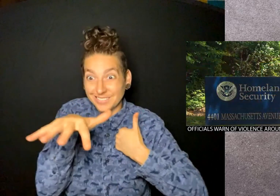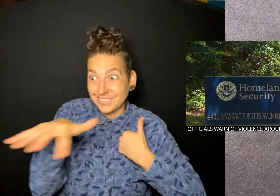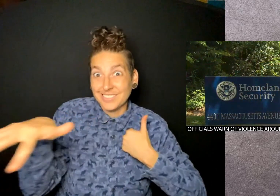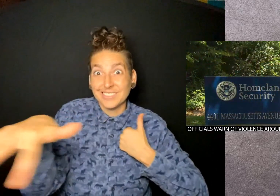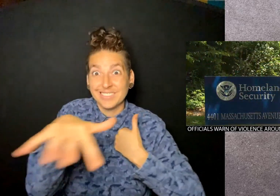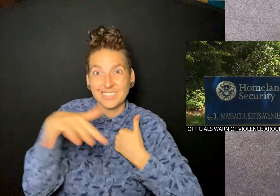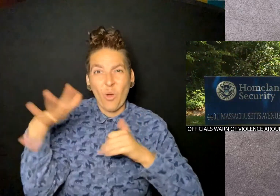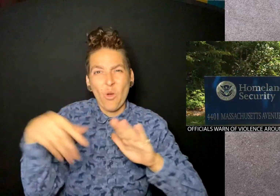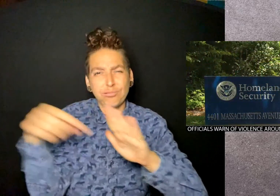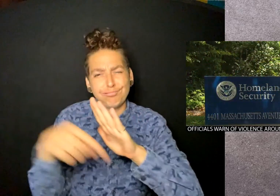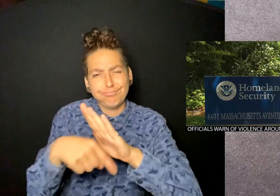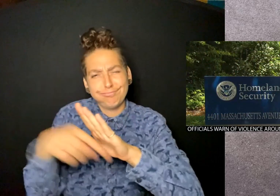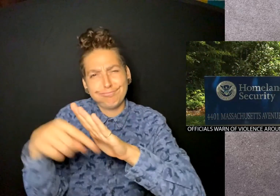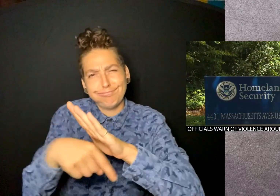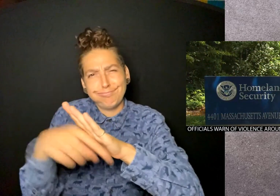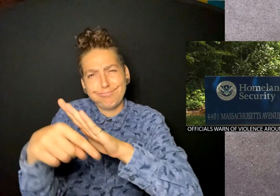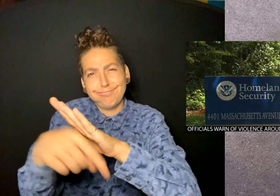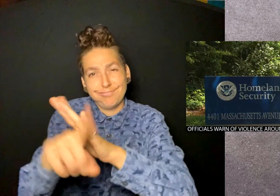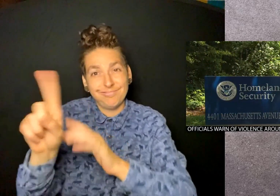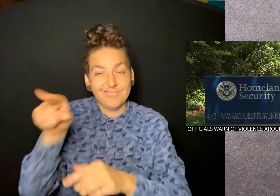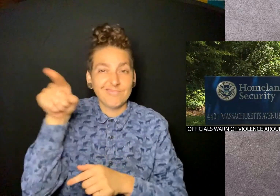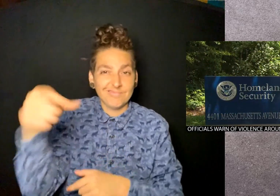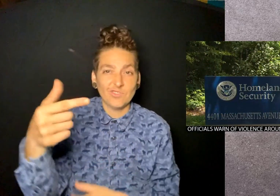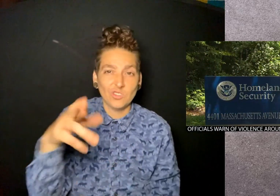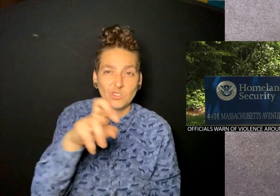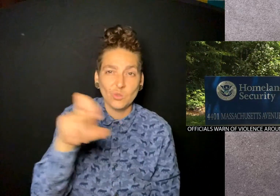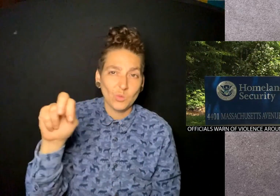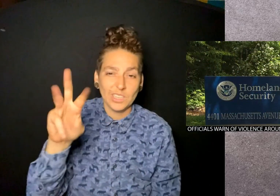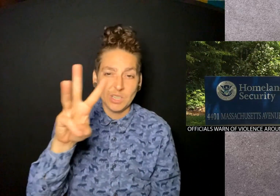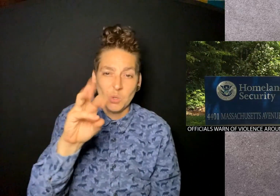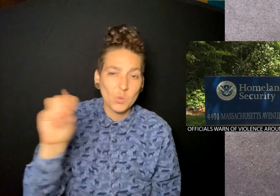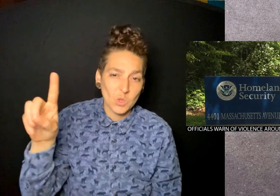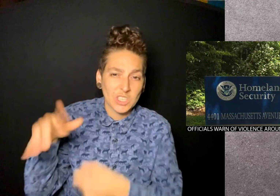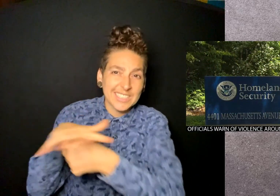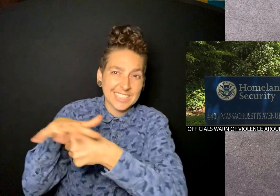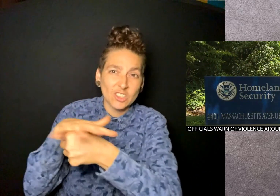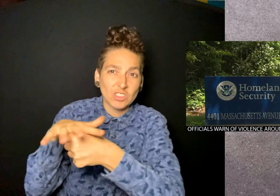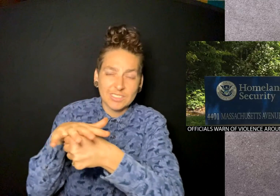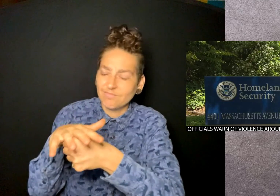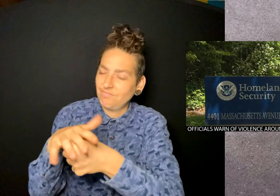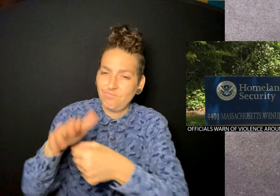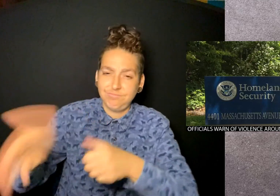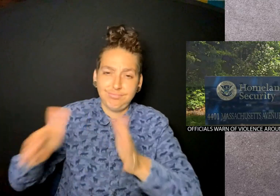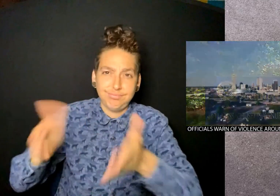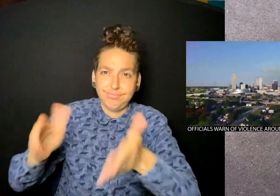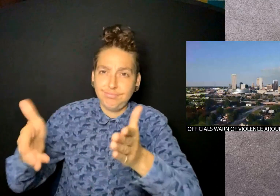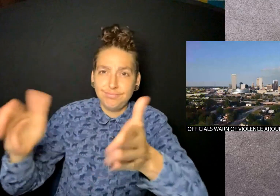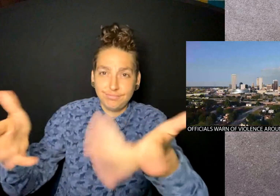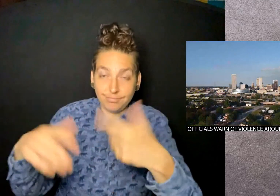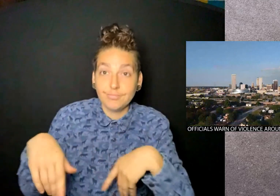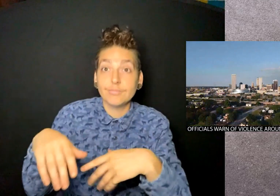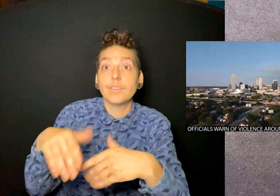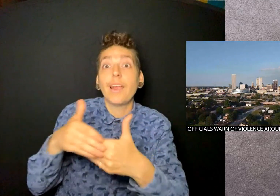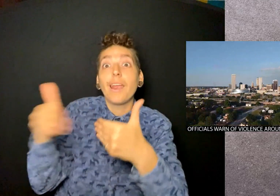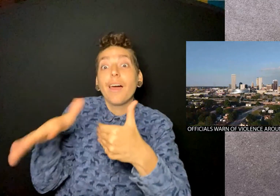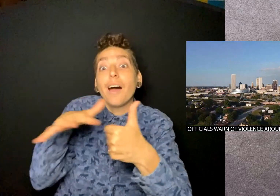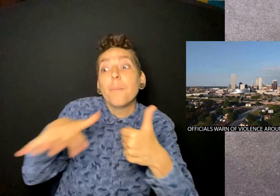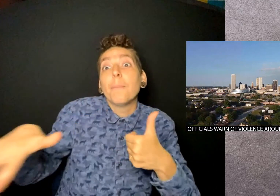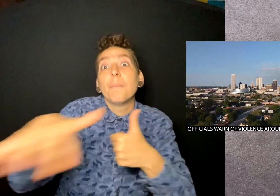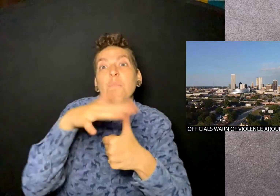residents in the Greenwood district were killed and the neighborhood was